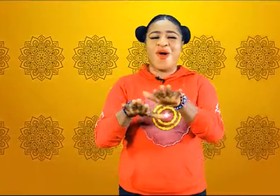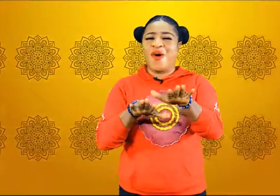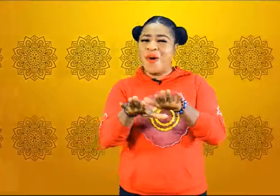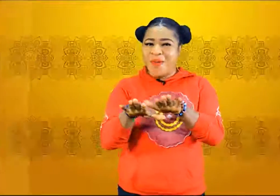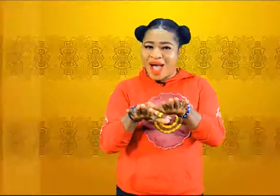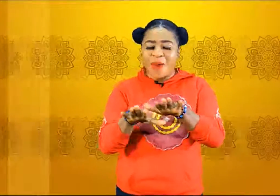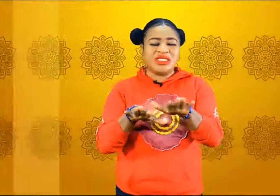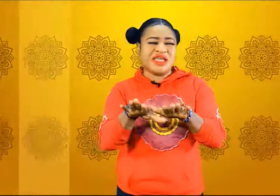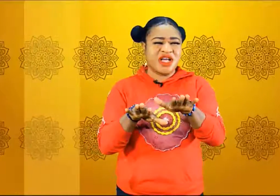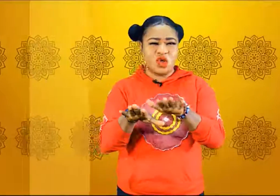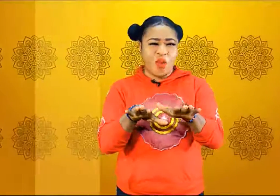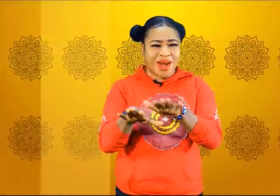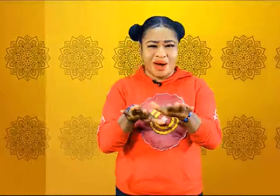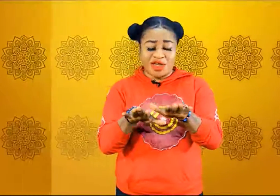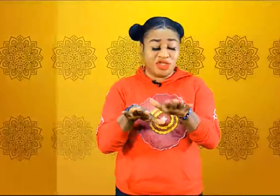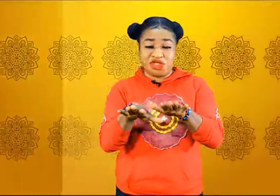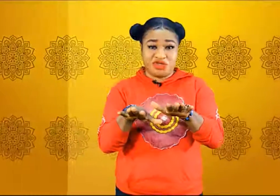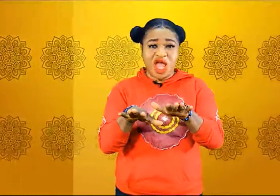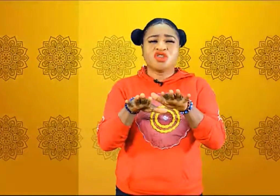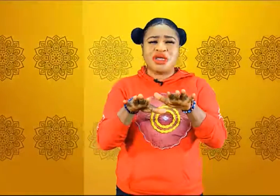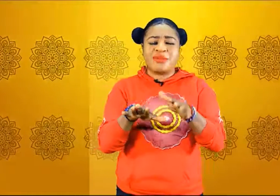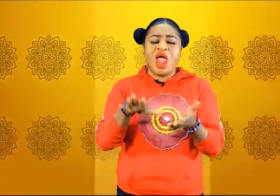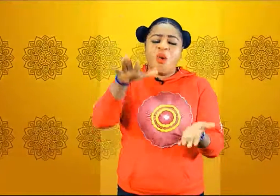No.1 you doing?